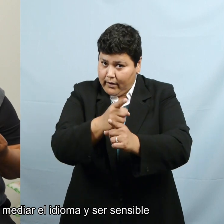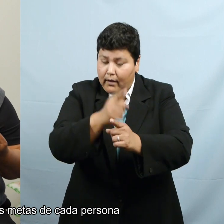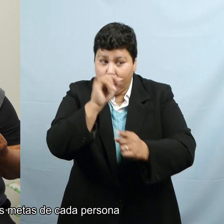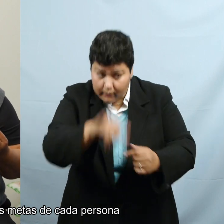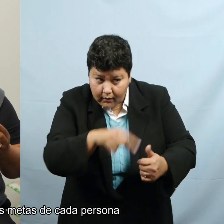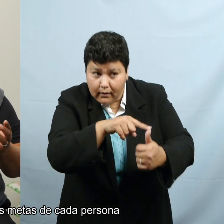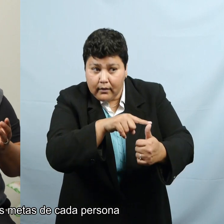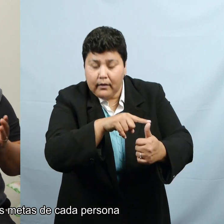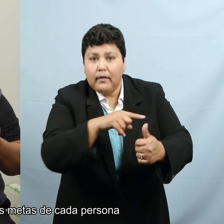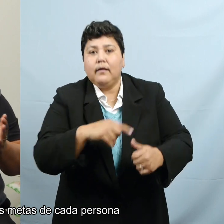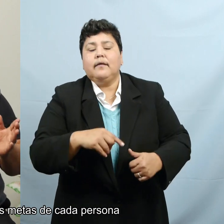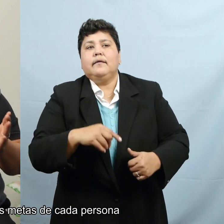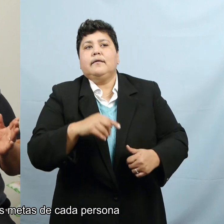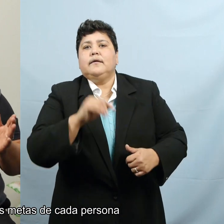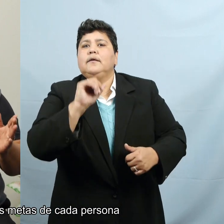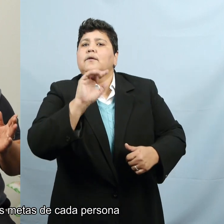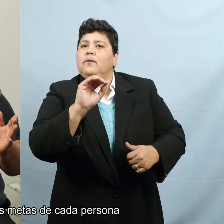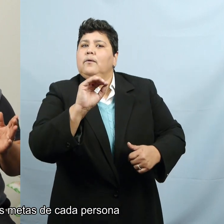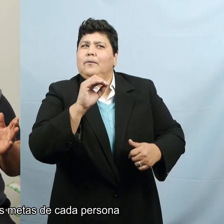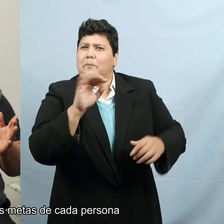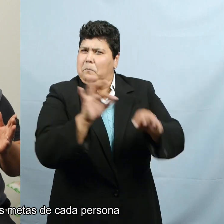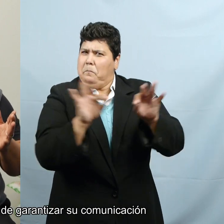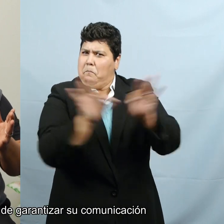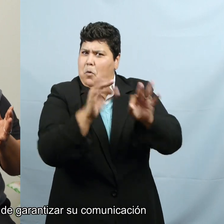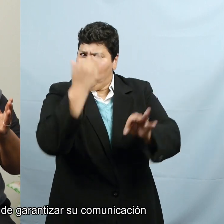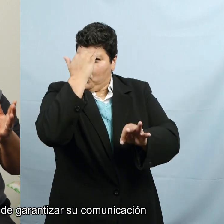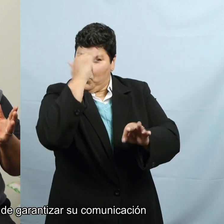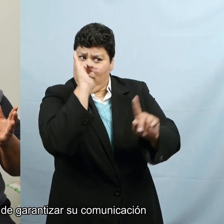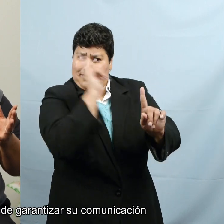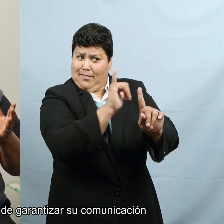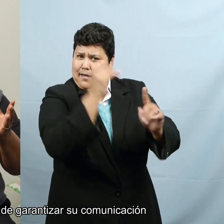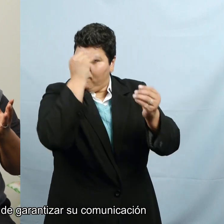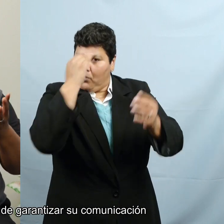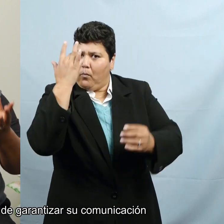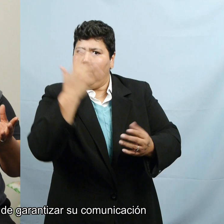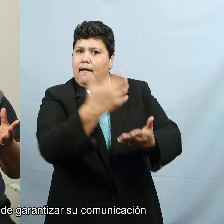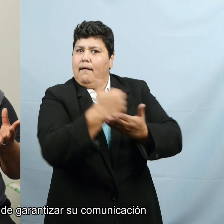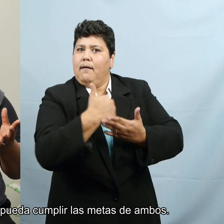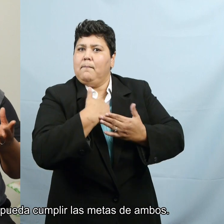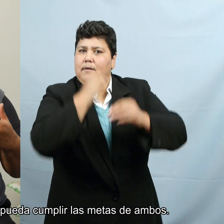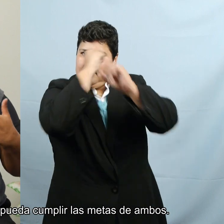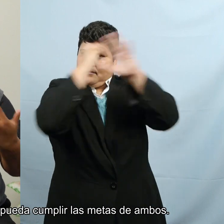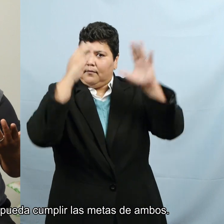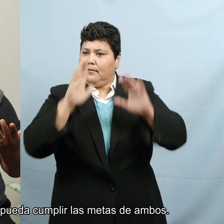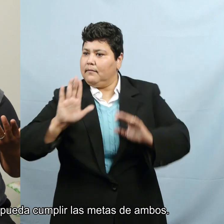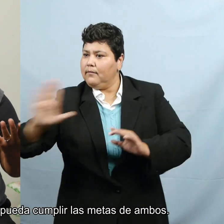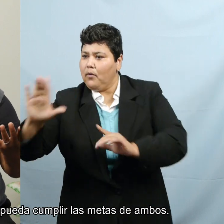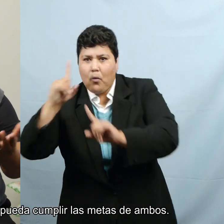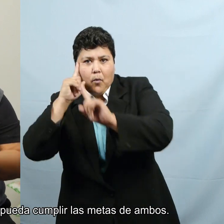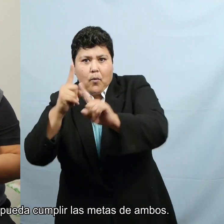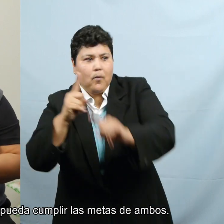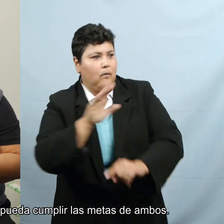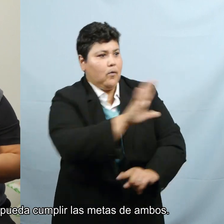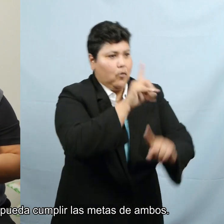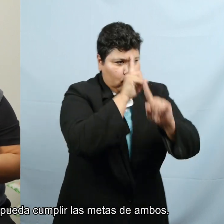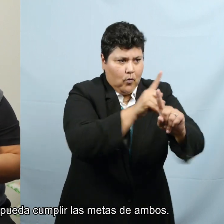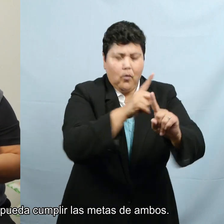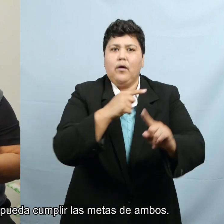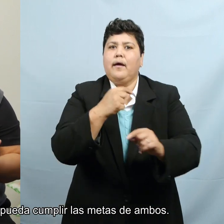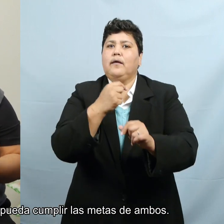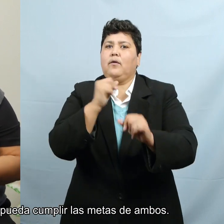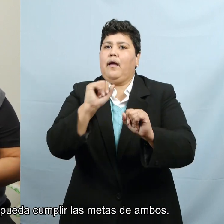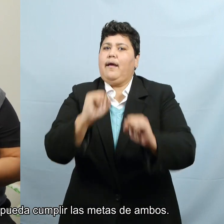sensitive to what the goals of each player is so that I can ensure that that is communicated and they can both, uh,